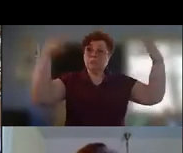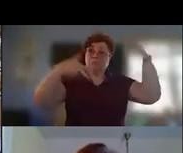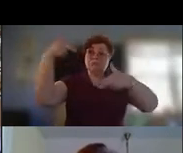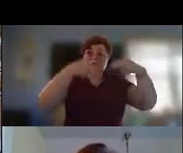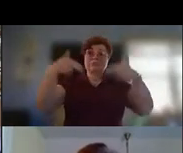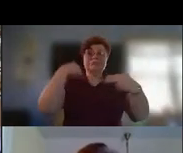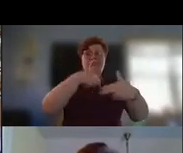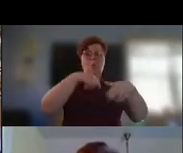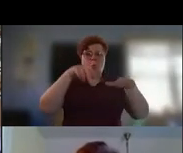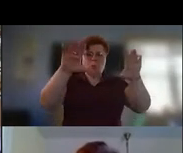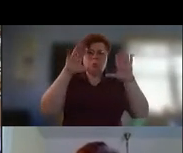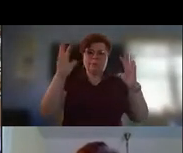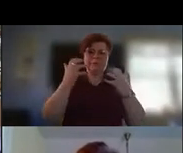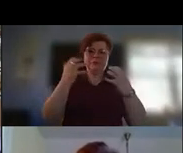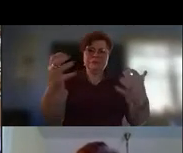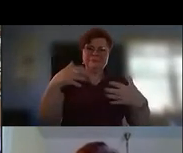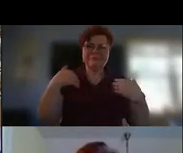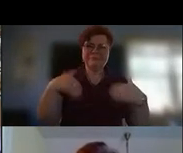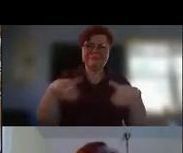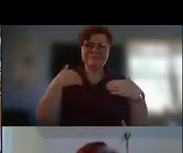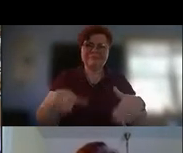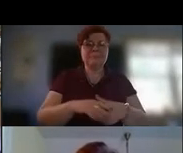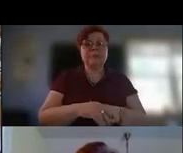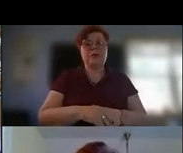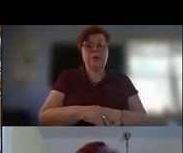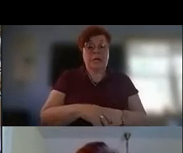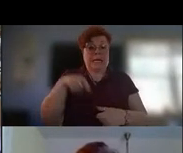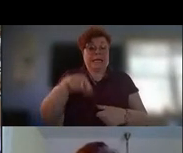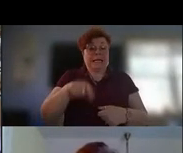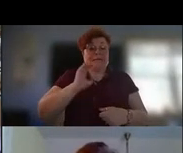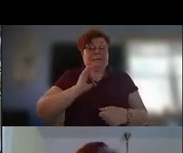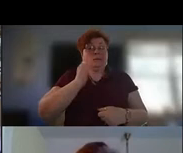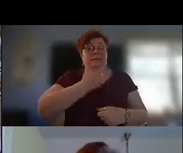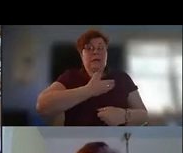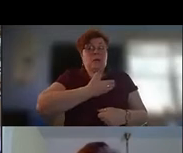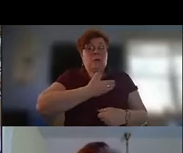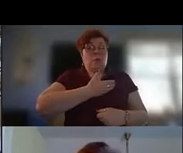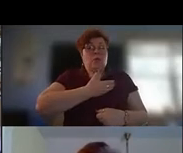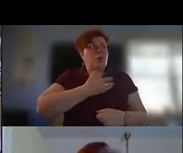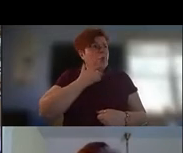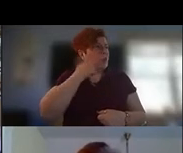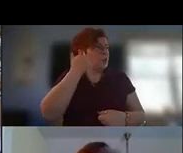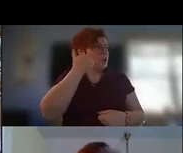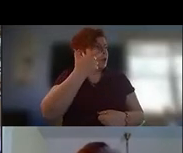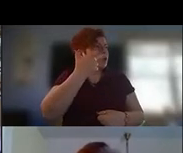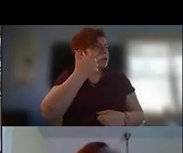crowd um uh this is our 13th first friday